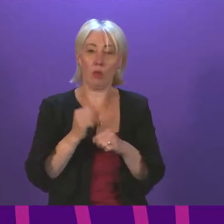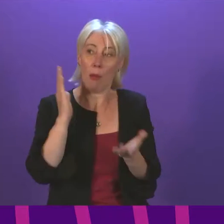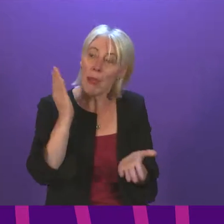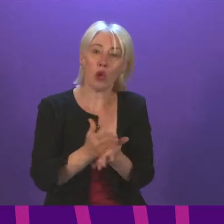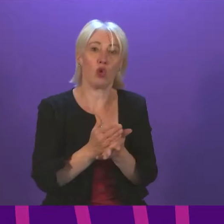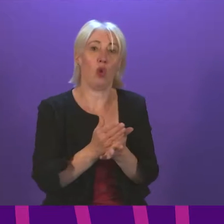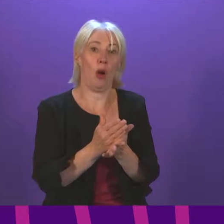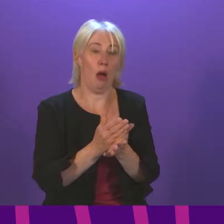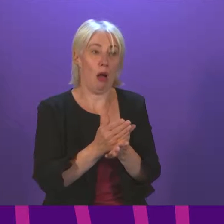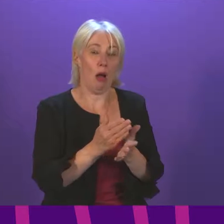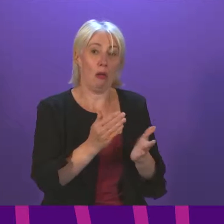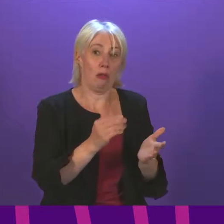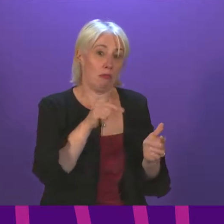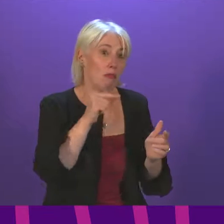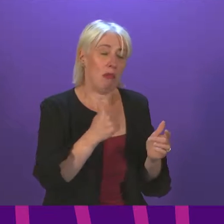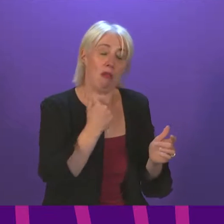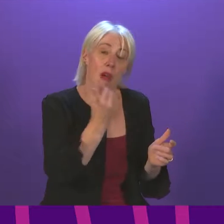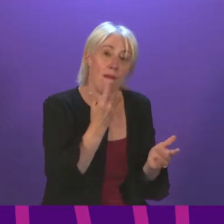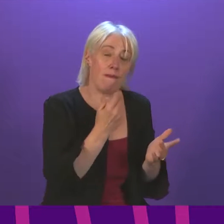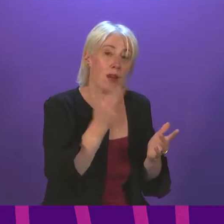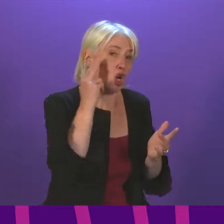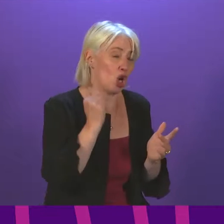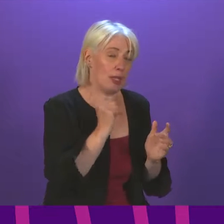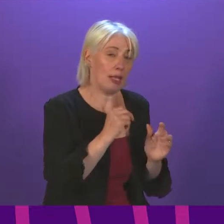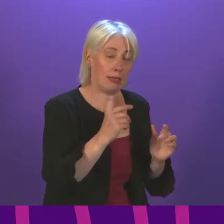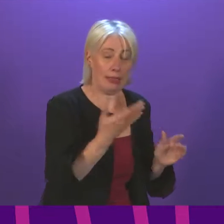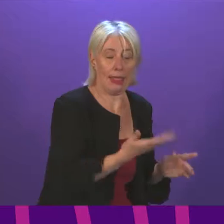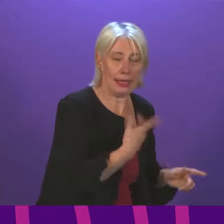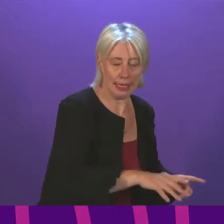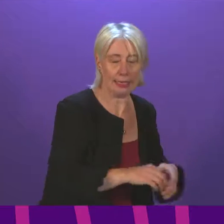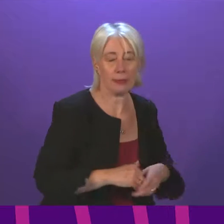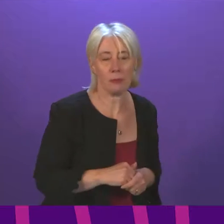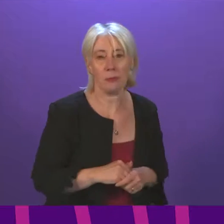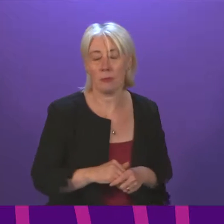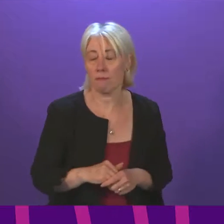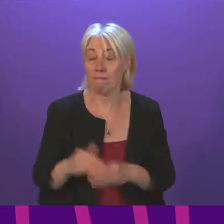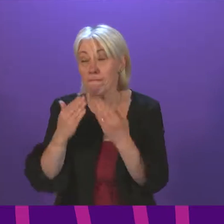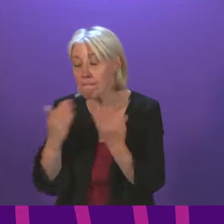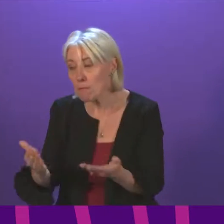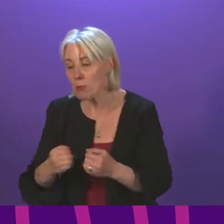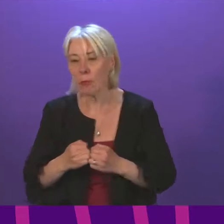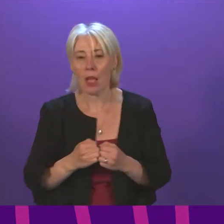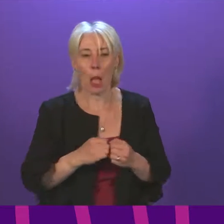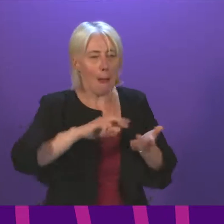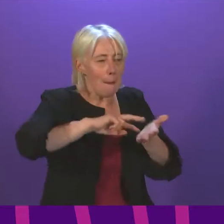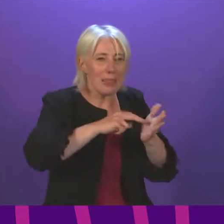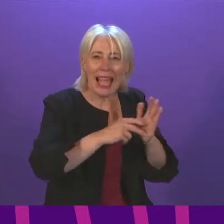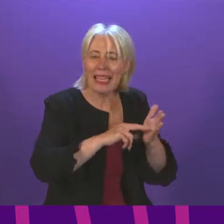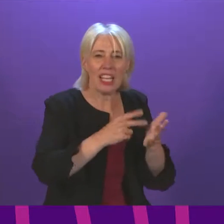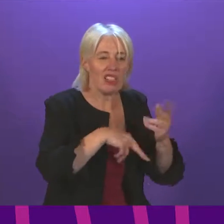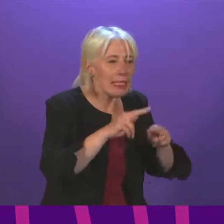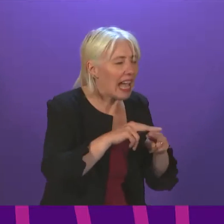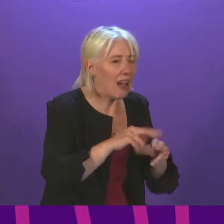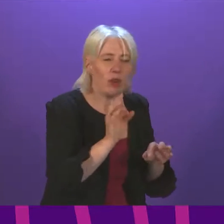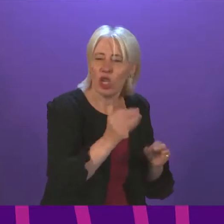has a record staffing levels. Sue Webber. Thank you, Presiding Officer. Workforce planning issues are nothing new,